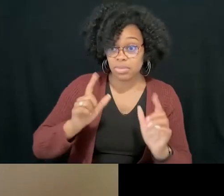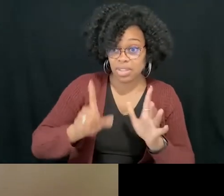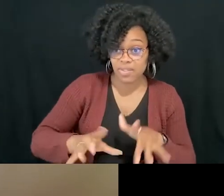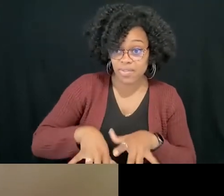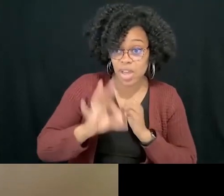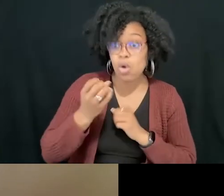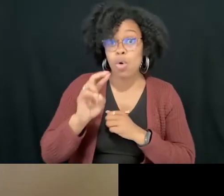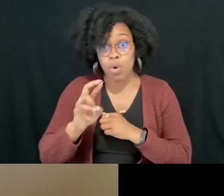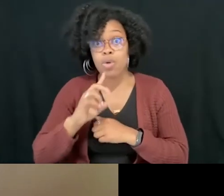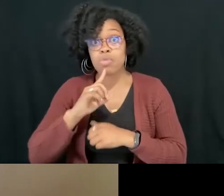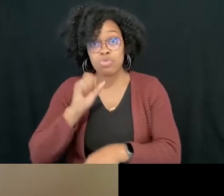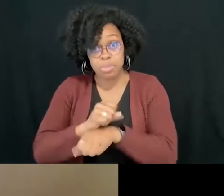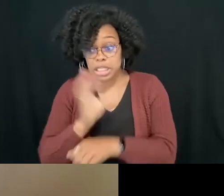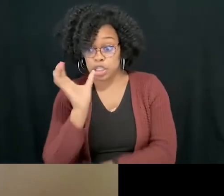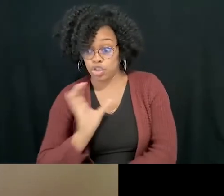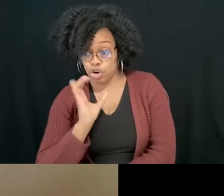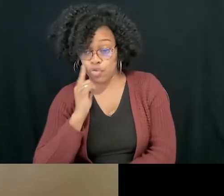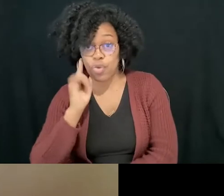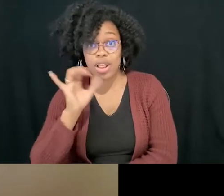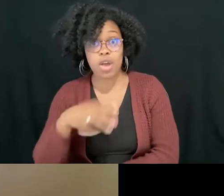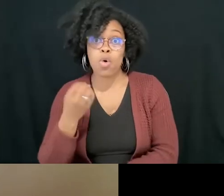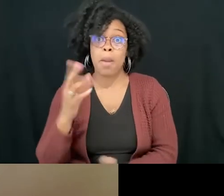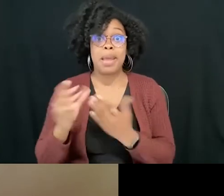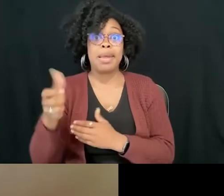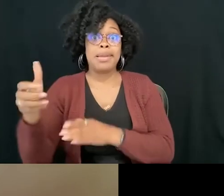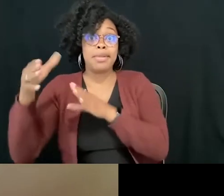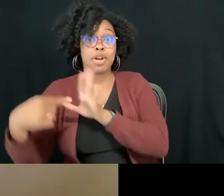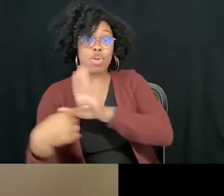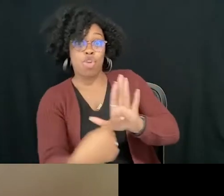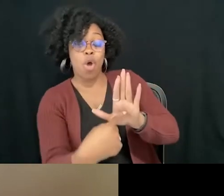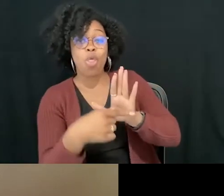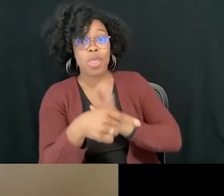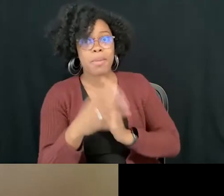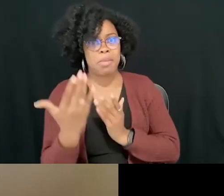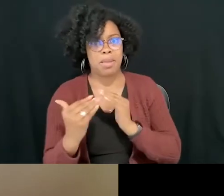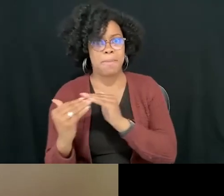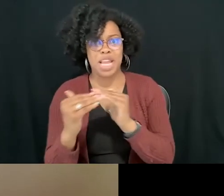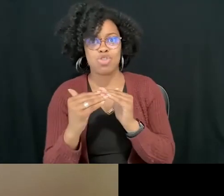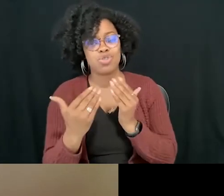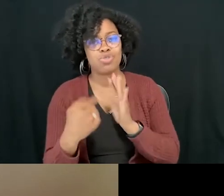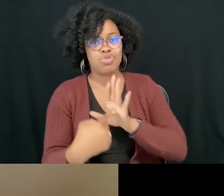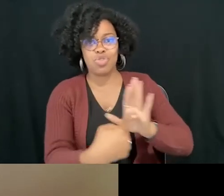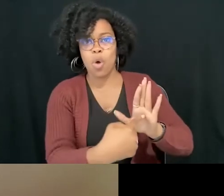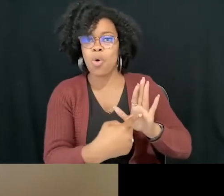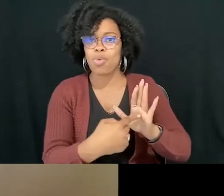for it or were shown it, you know, by peers or someone else. And